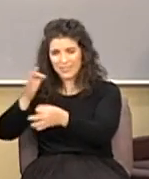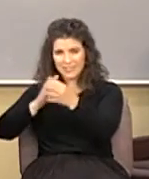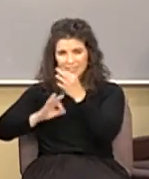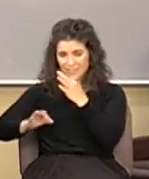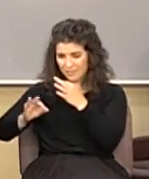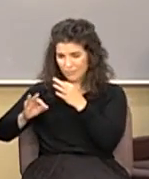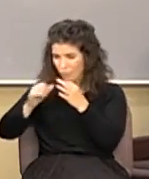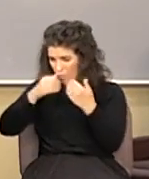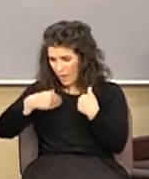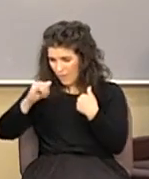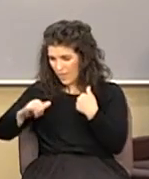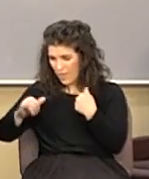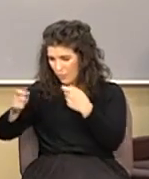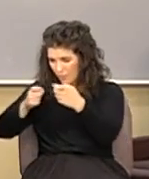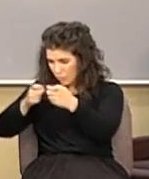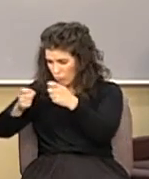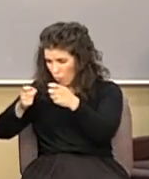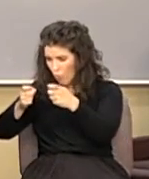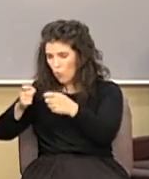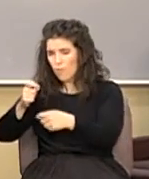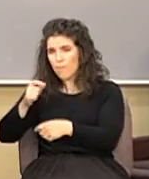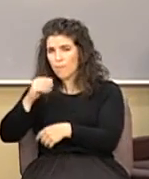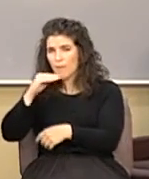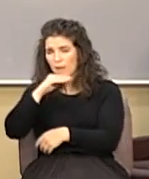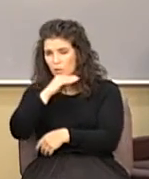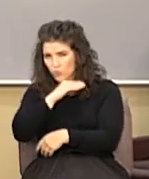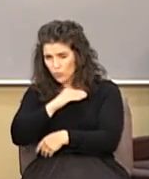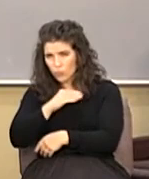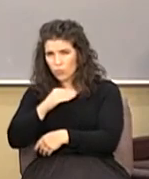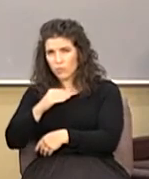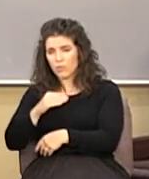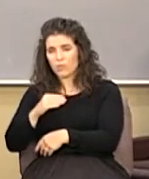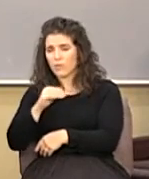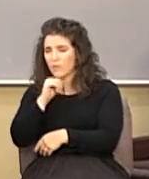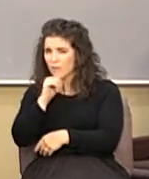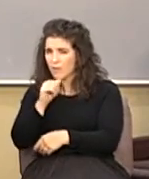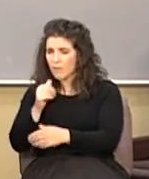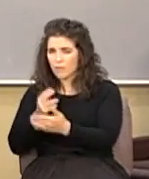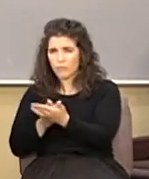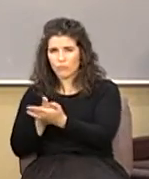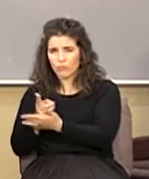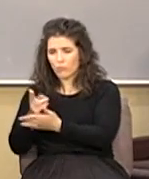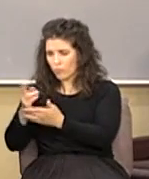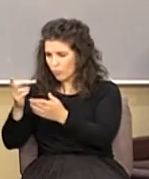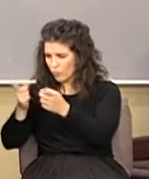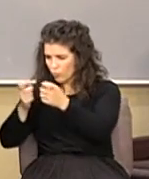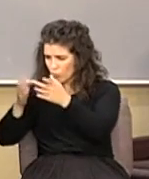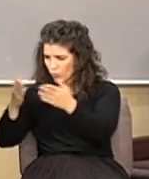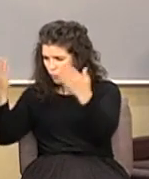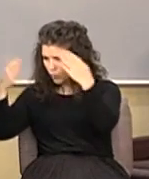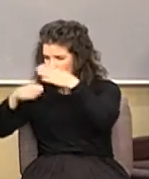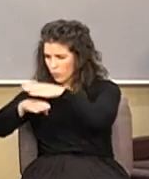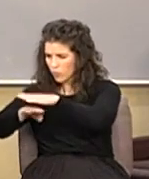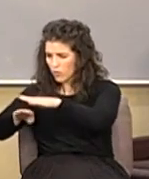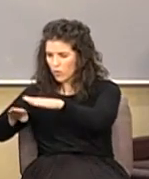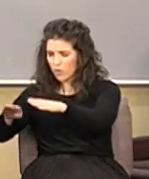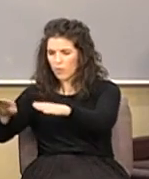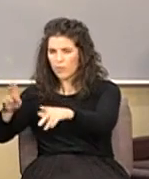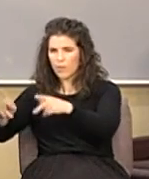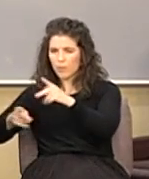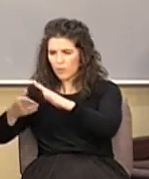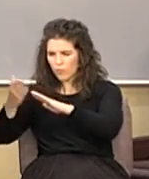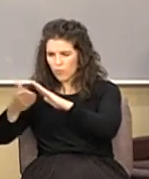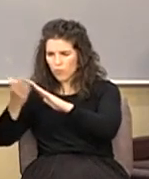by untruth. And these rulers of the darkness, people that are running this